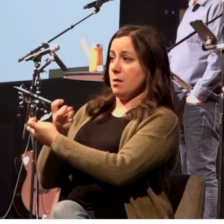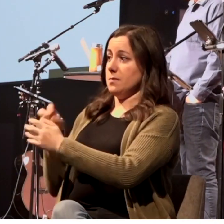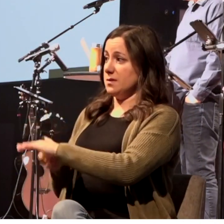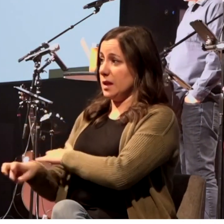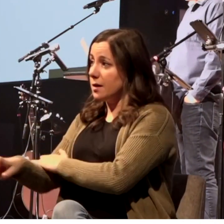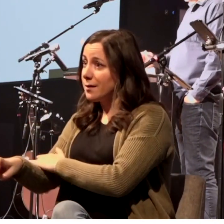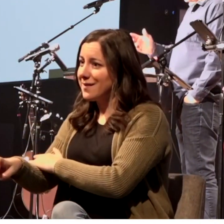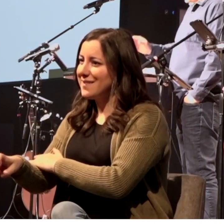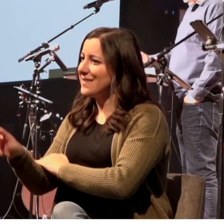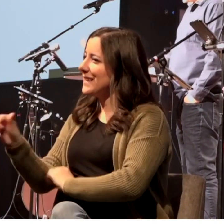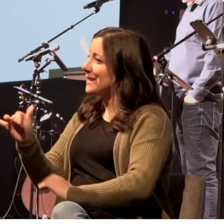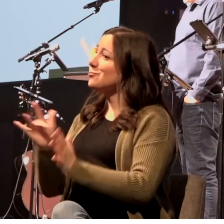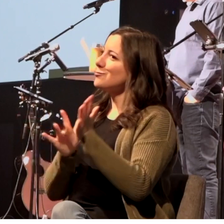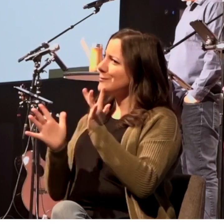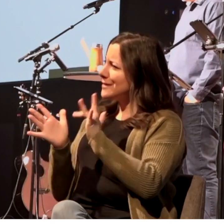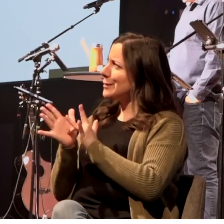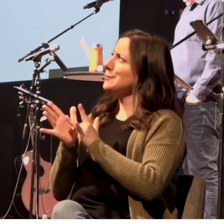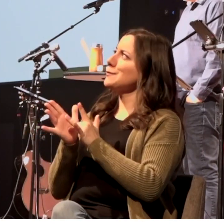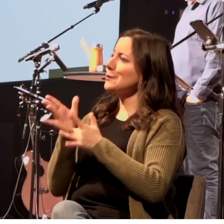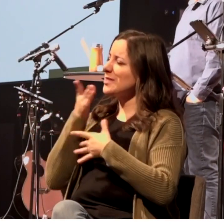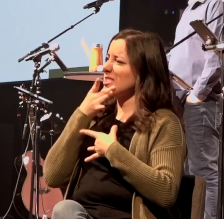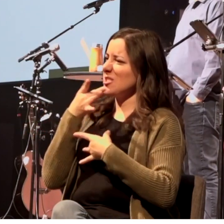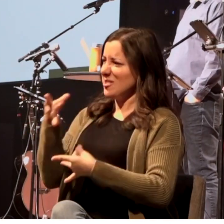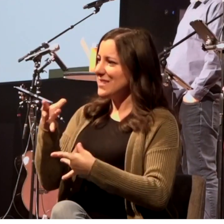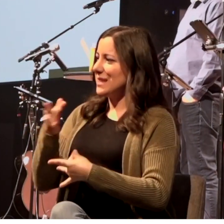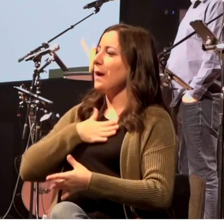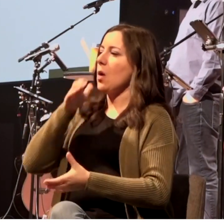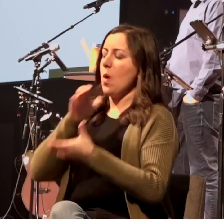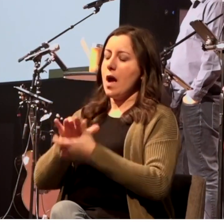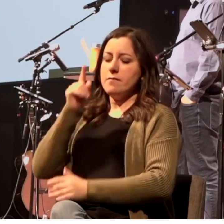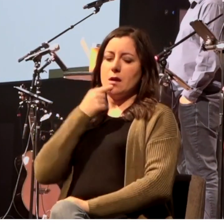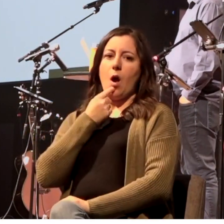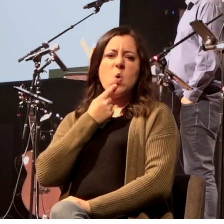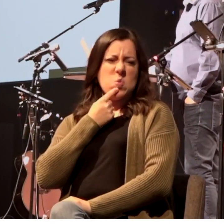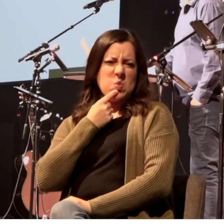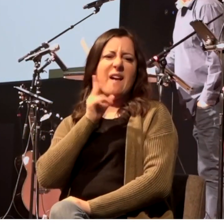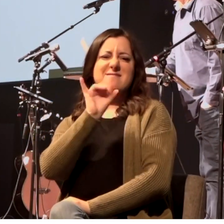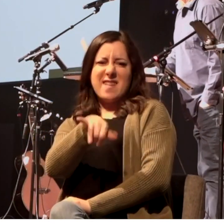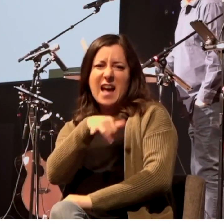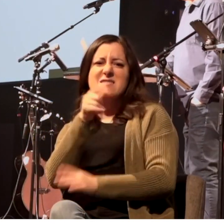thought that's so great. I read it to Brenda. She goes, I'm going to steal that. I'm like, not unless you're preaching before Sunday, you know what?